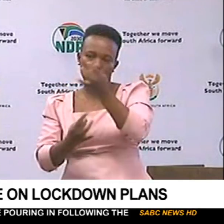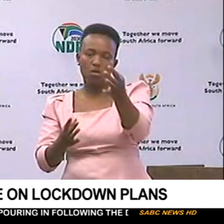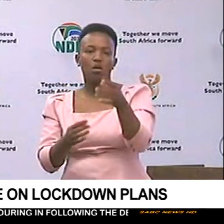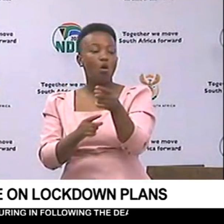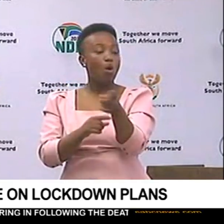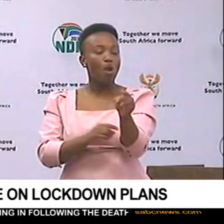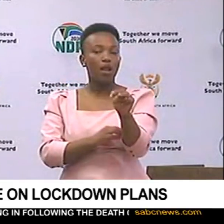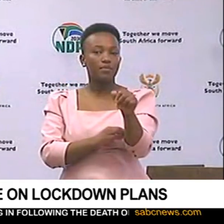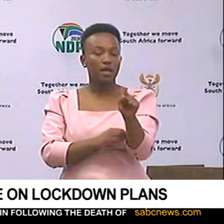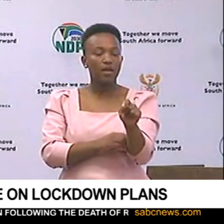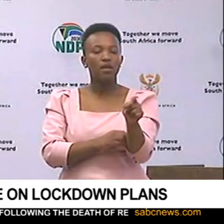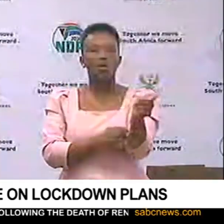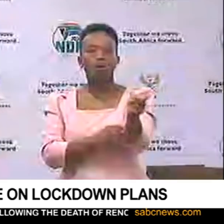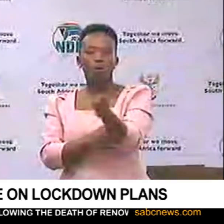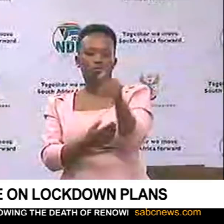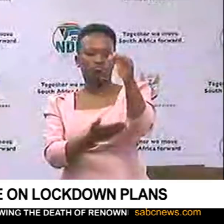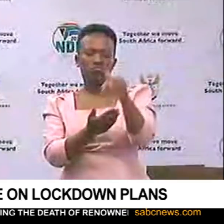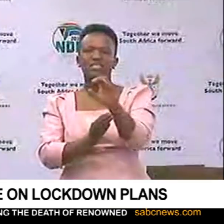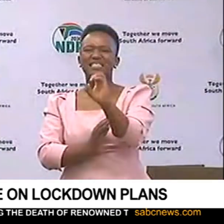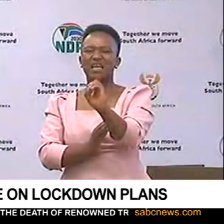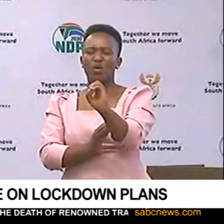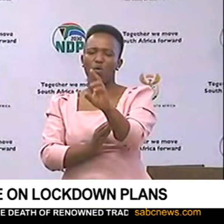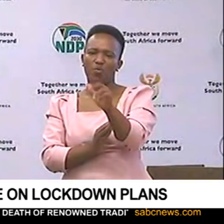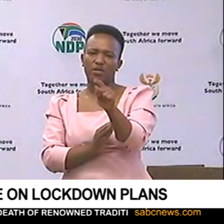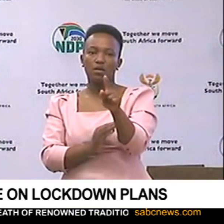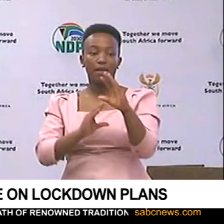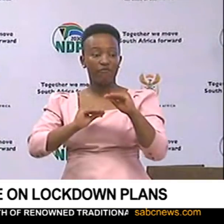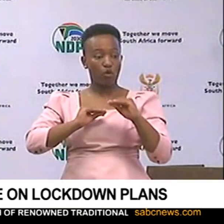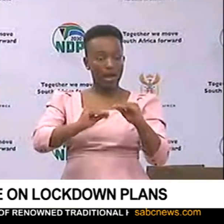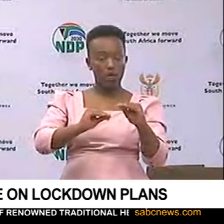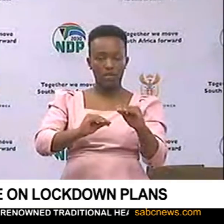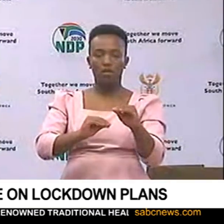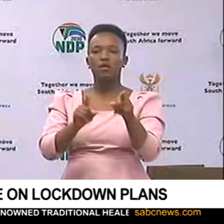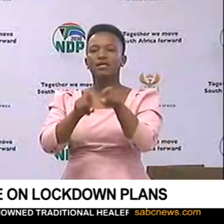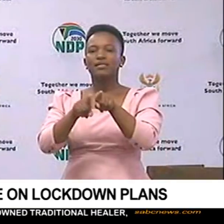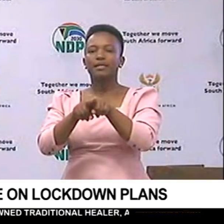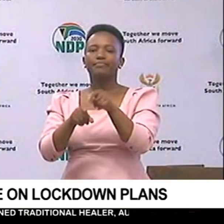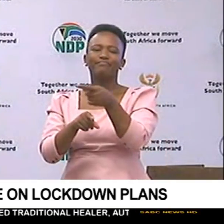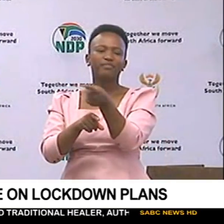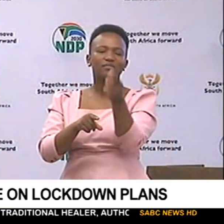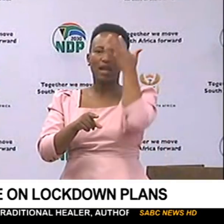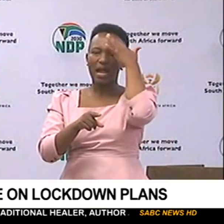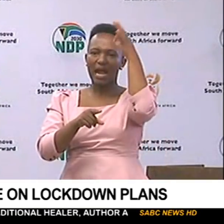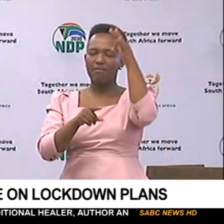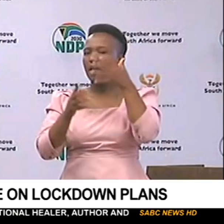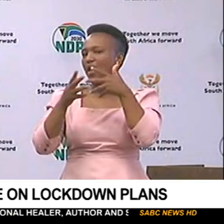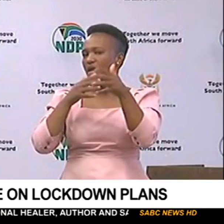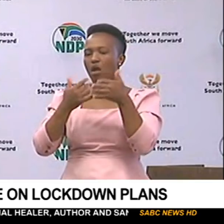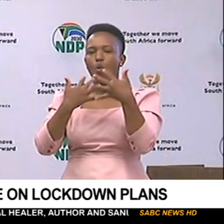operators have zero-rated not only the education content, but also all government